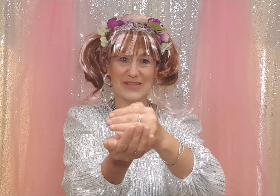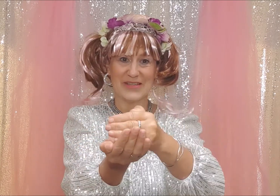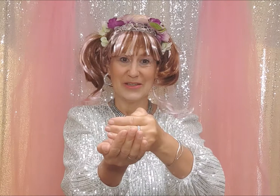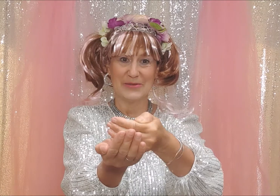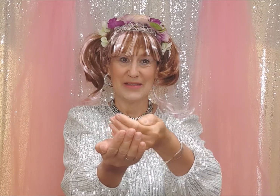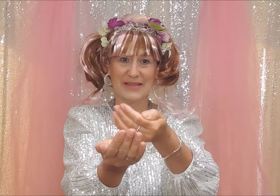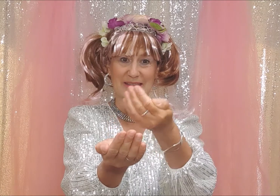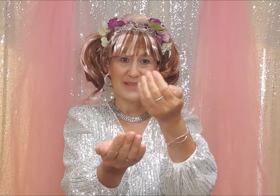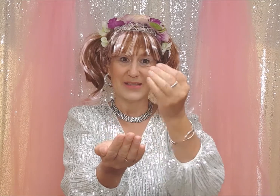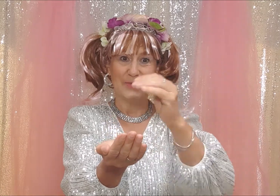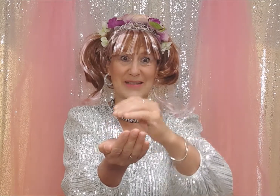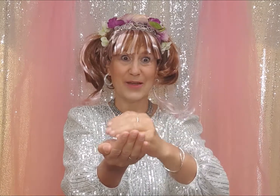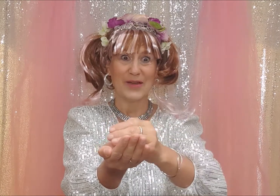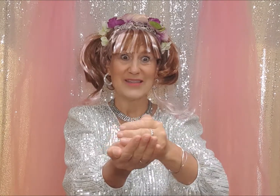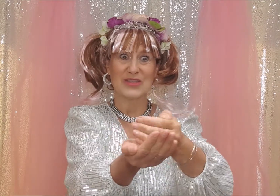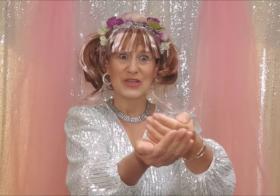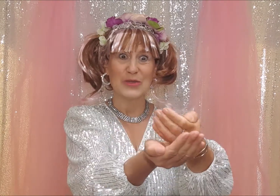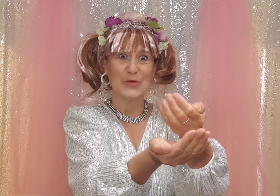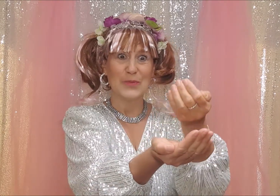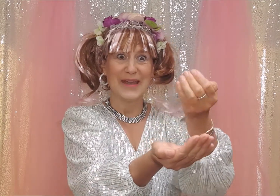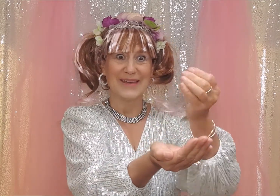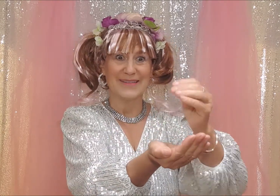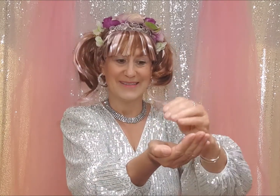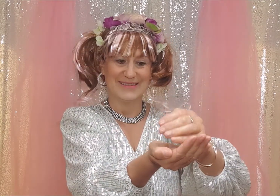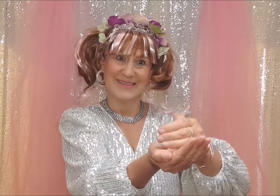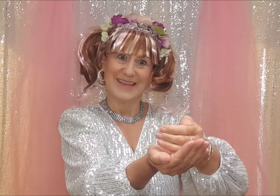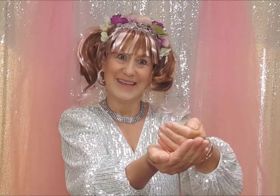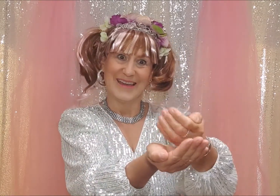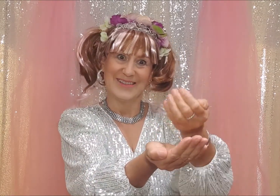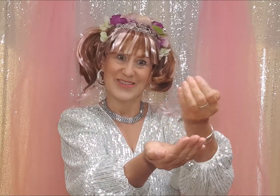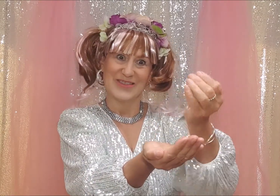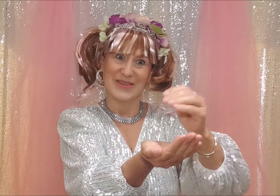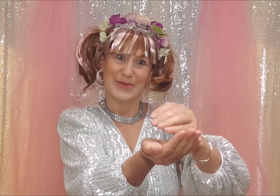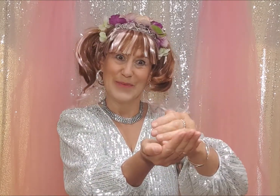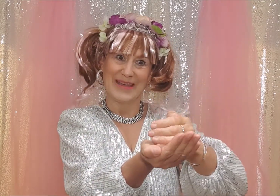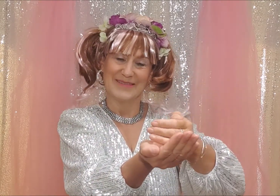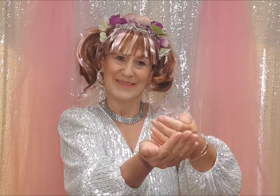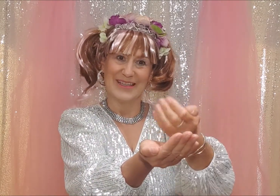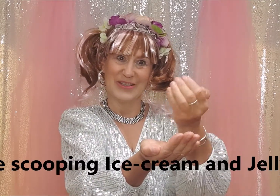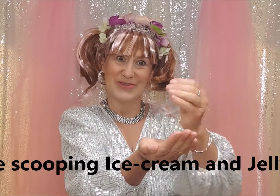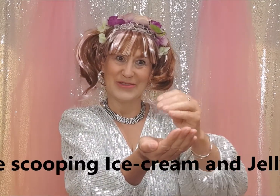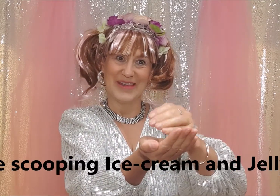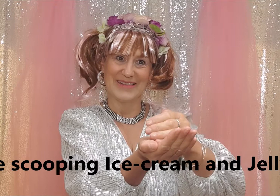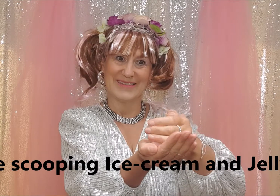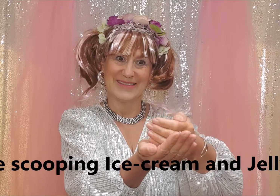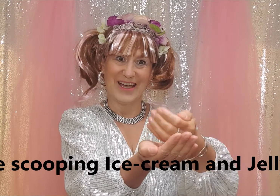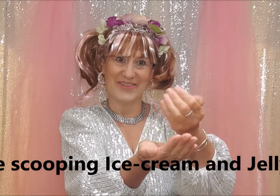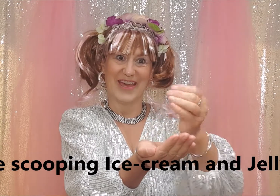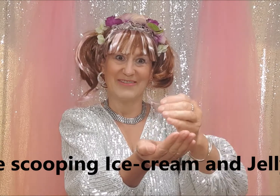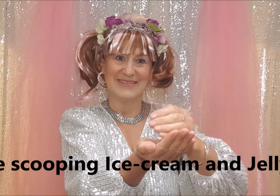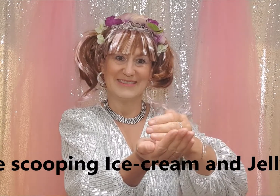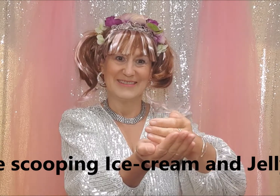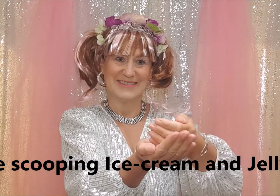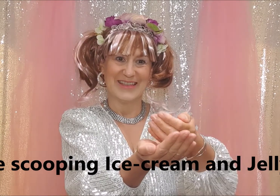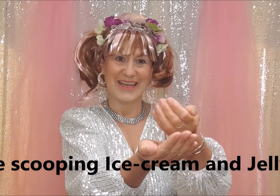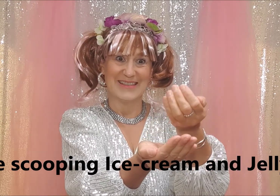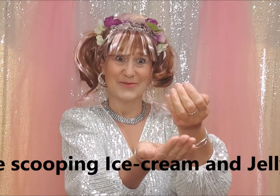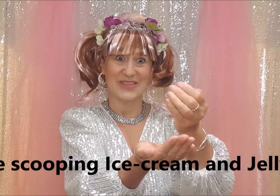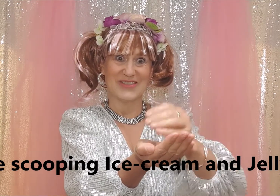to do is it's almost like we're scooping here just scooping can you do that have a go okay so we're just